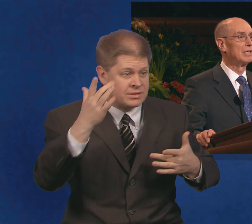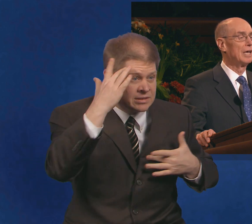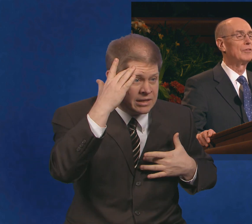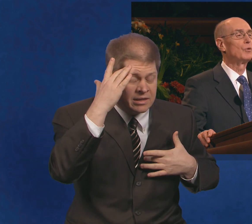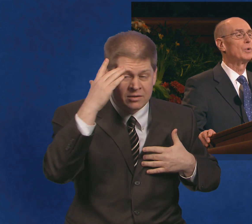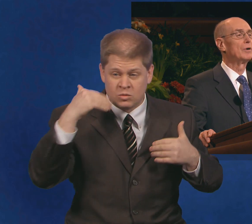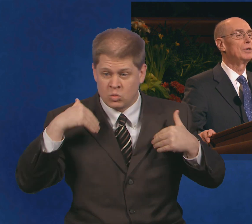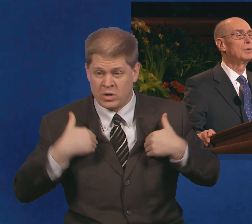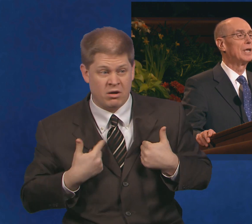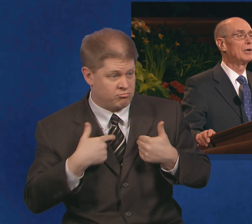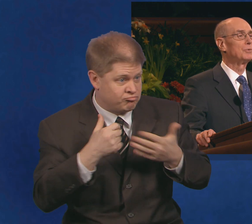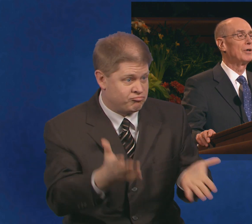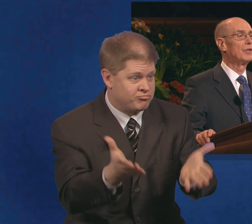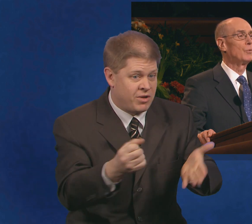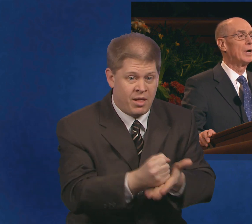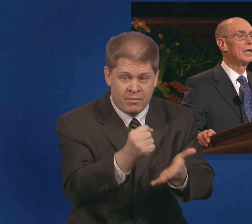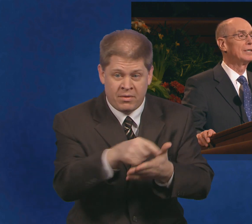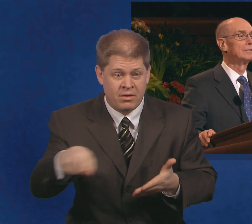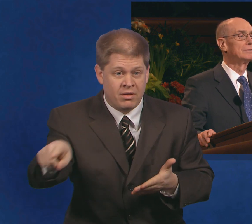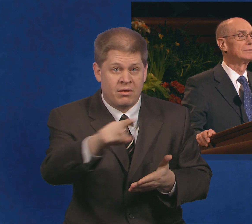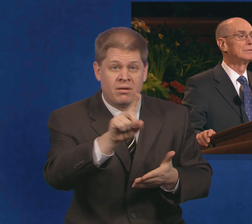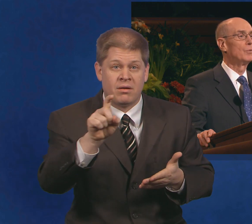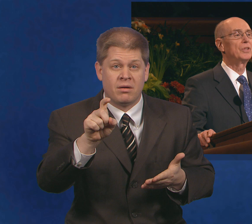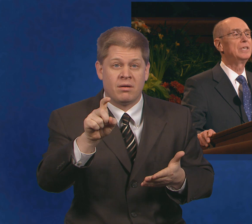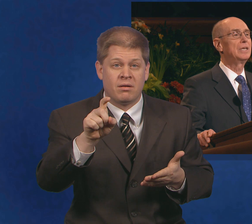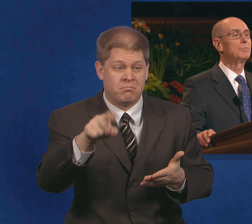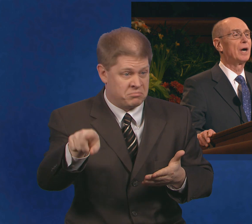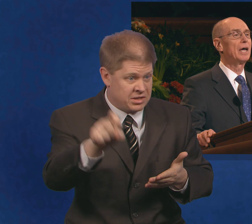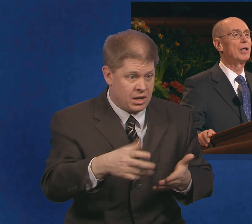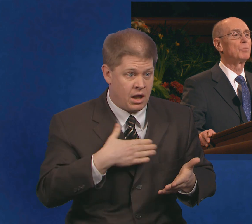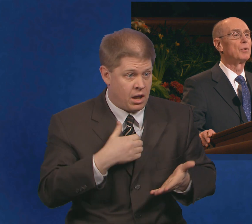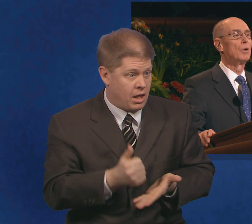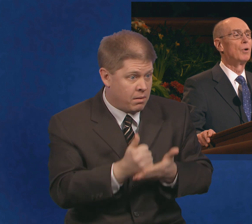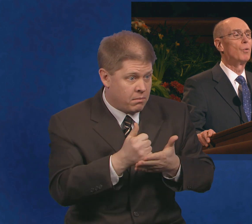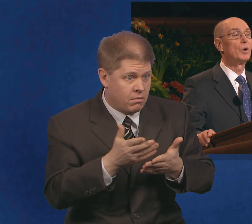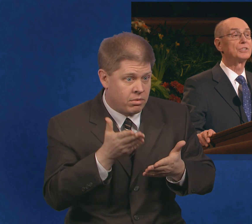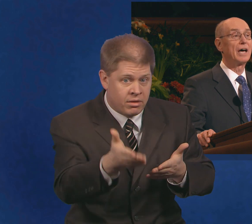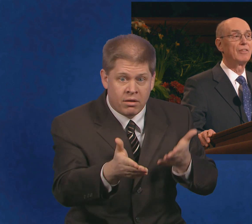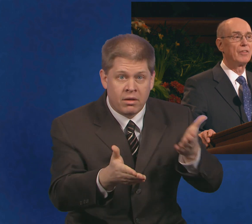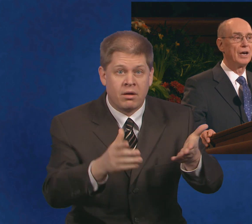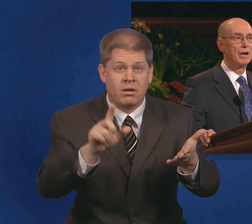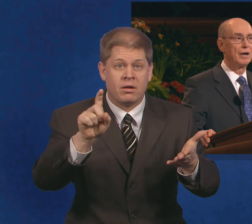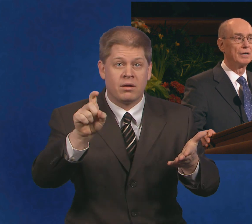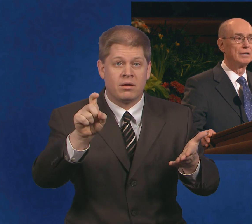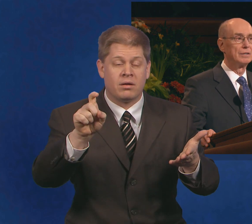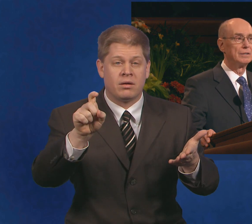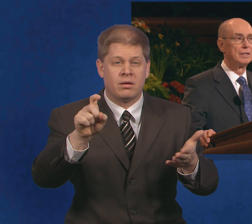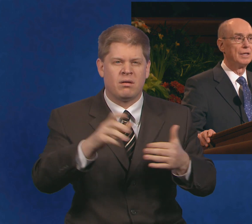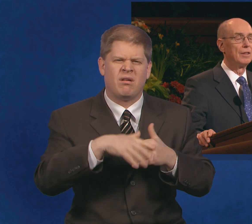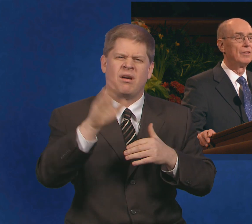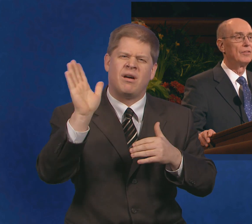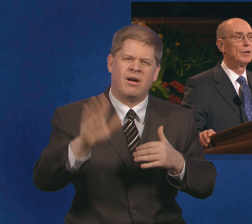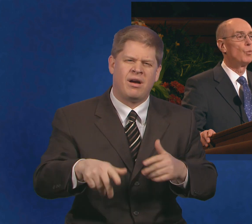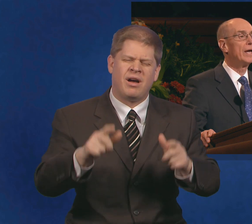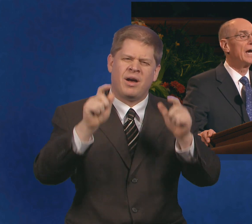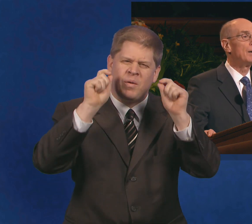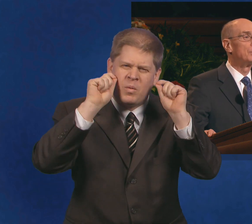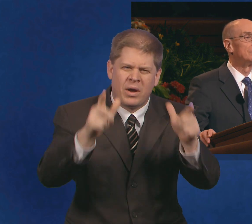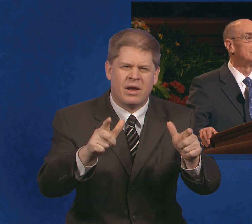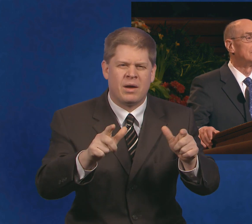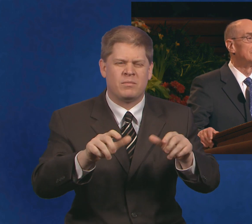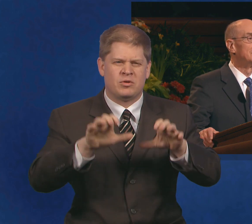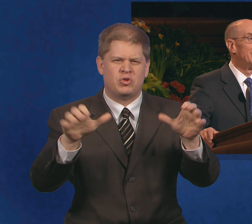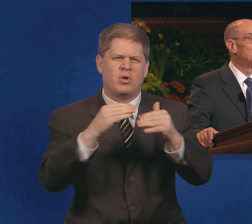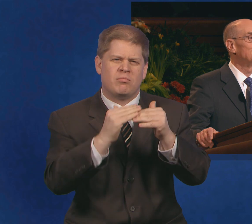sick and the weary been helped on their way? When they needed my help, was I there? Then wake